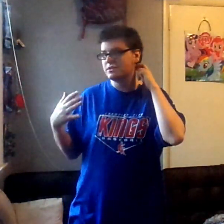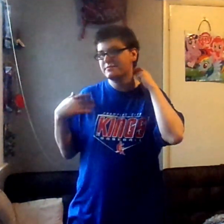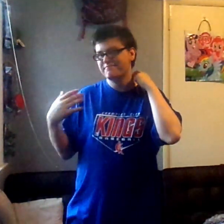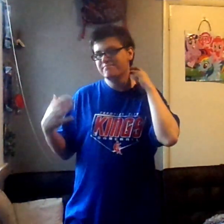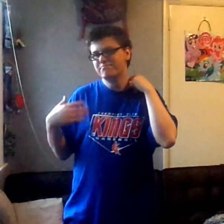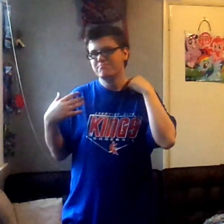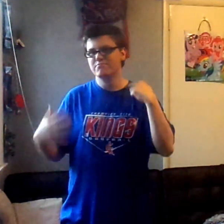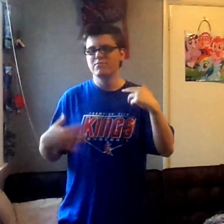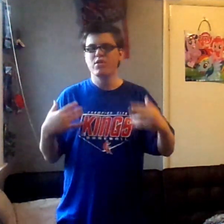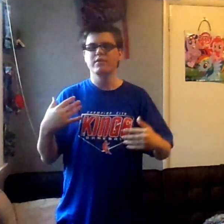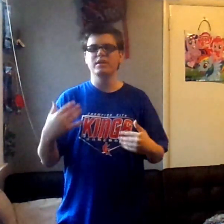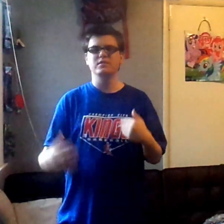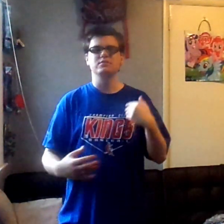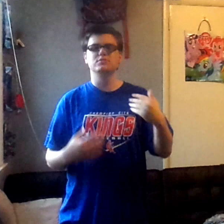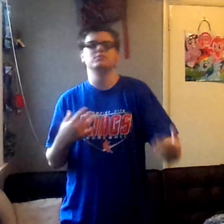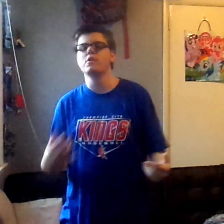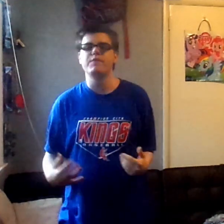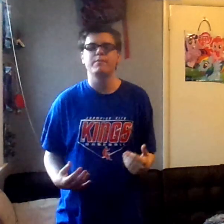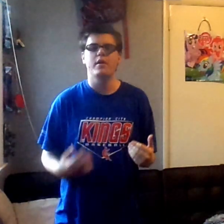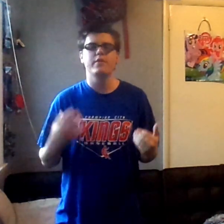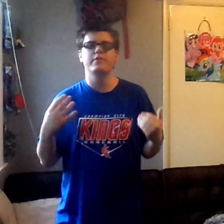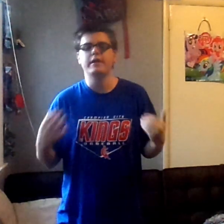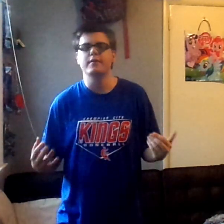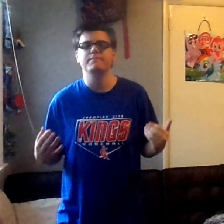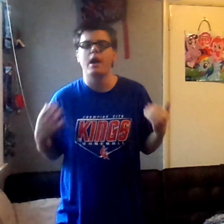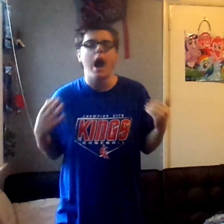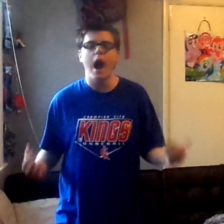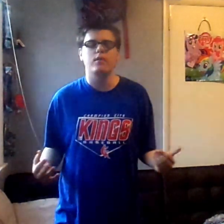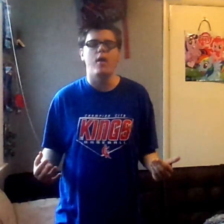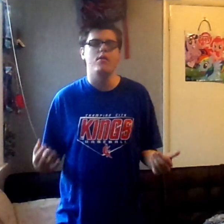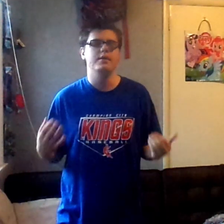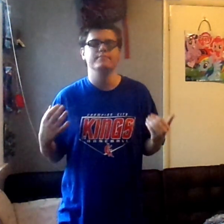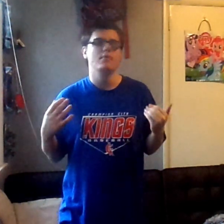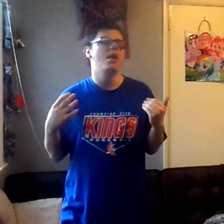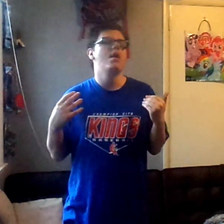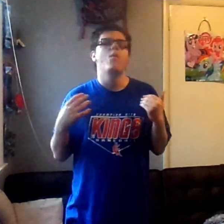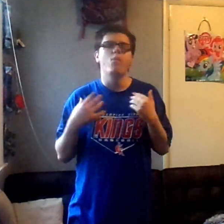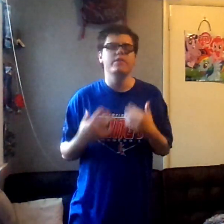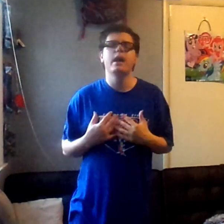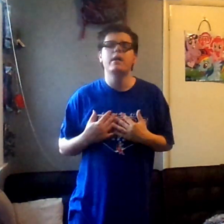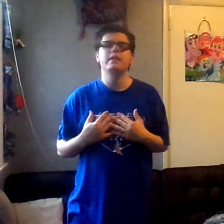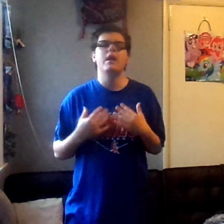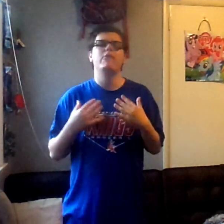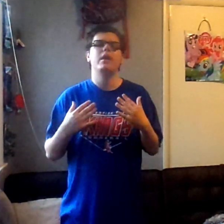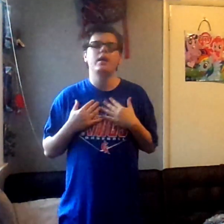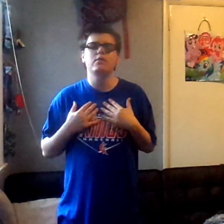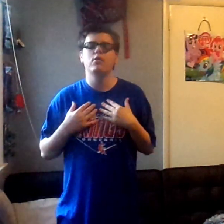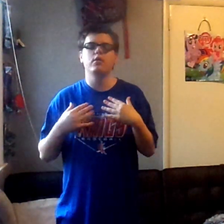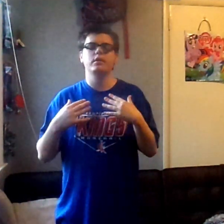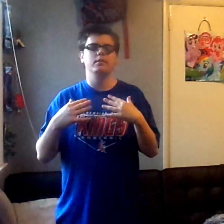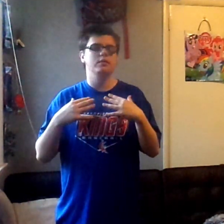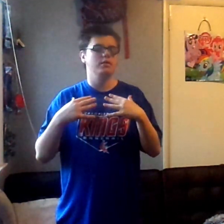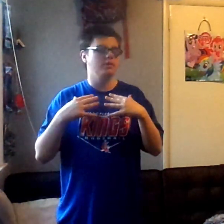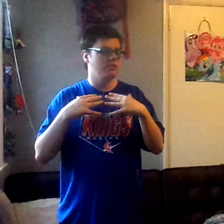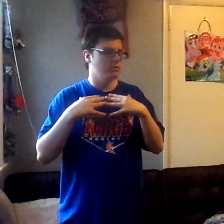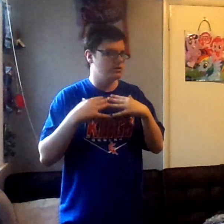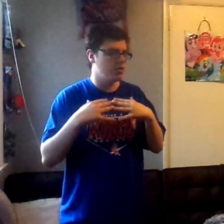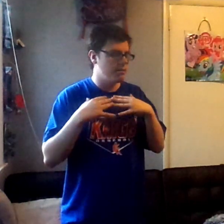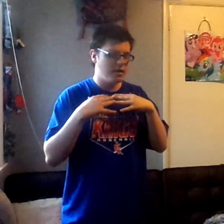more of the goofy brother in iCarly. Without a doubt, iCarly was one of my